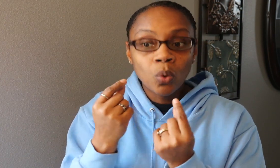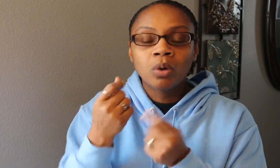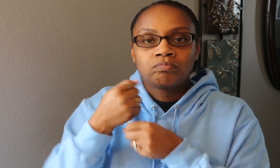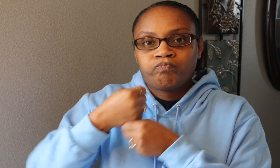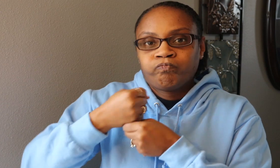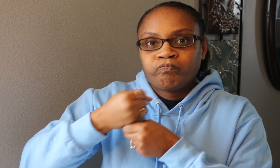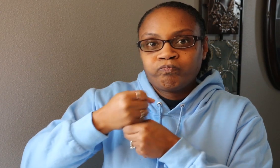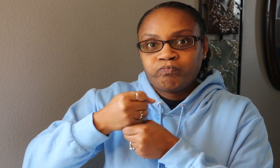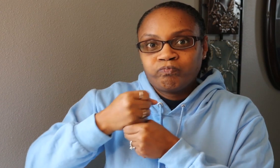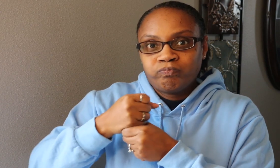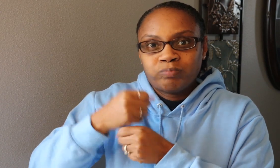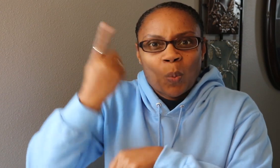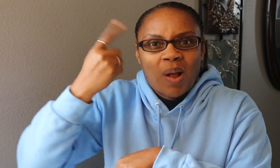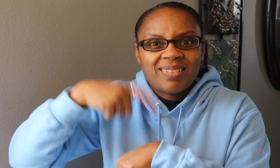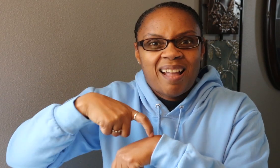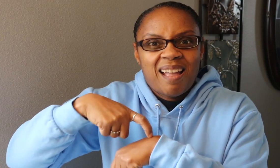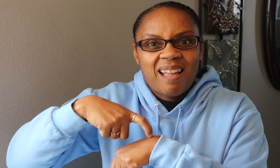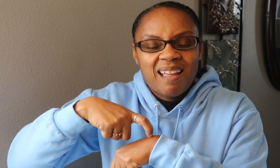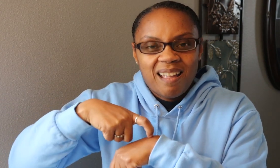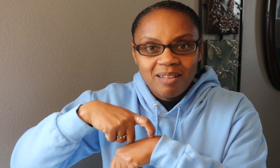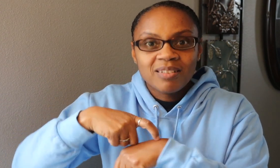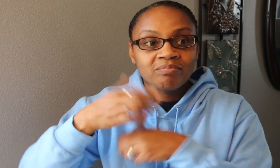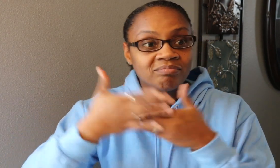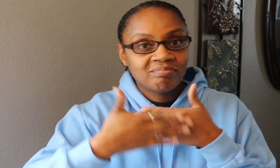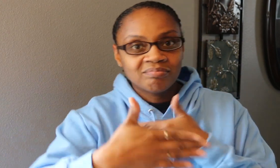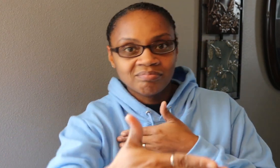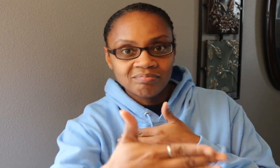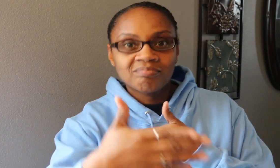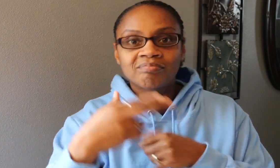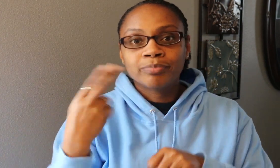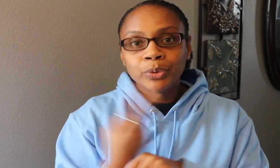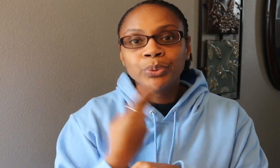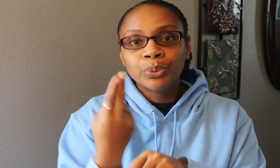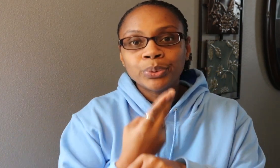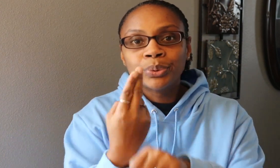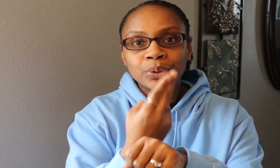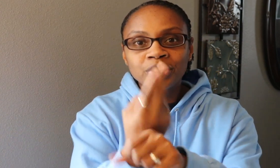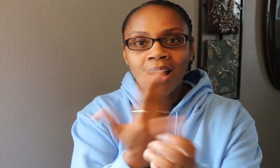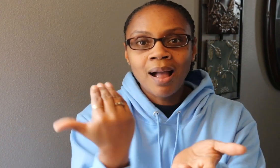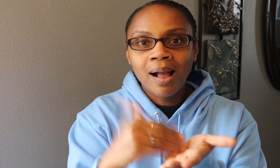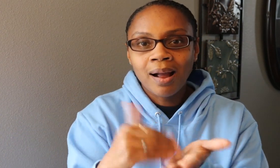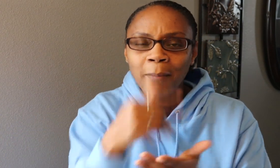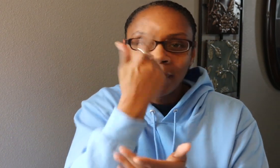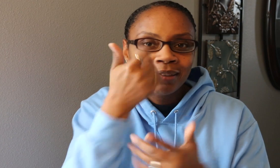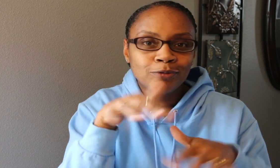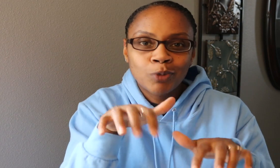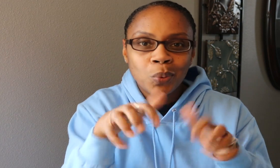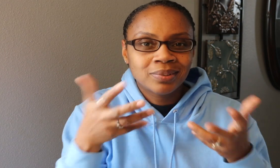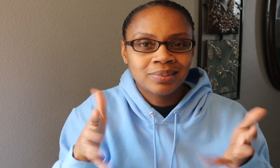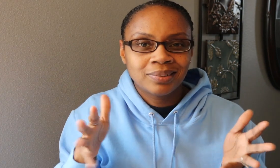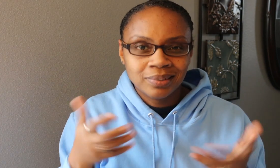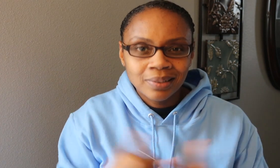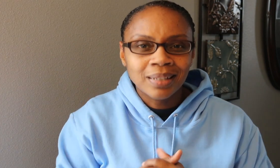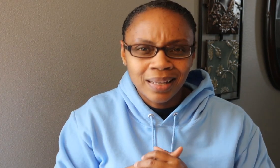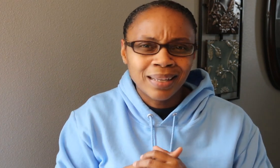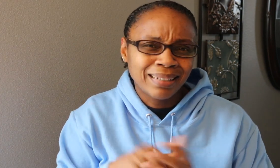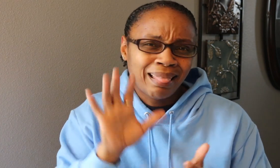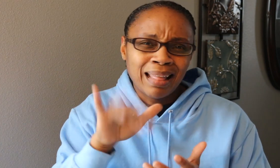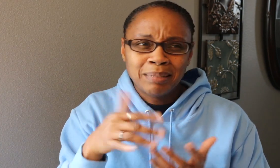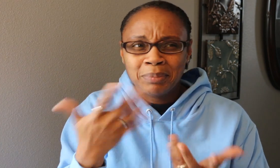I do, like I said, is I make a big batch at one point, and then I just go ahead and use the frozen ones for quite a while.